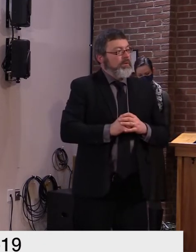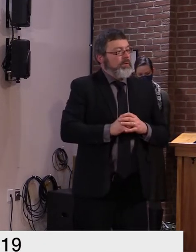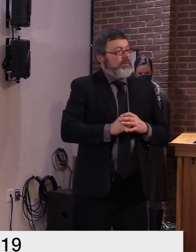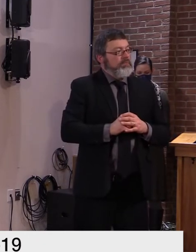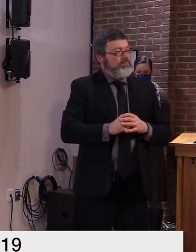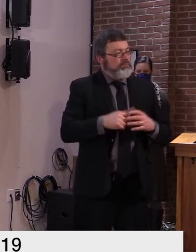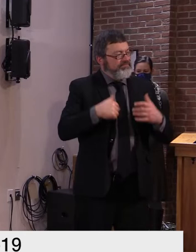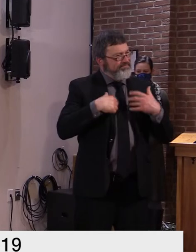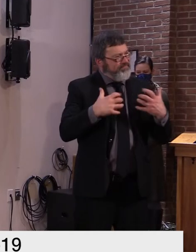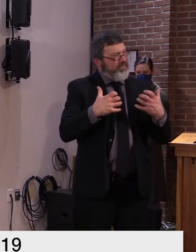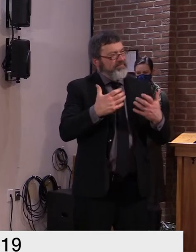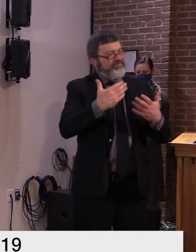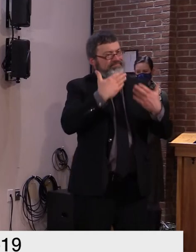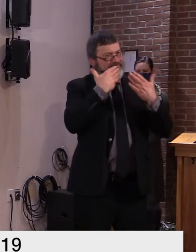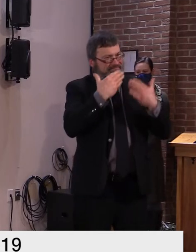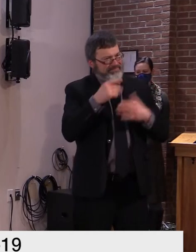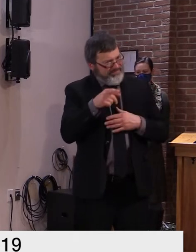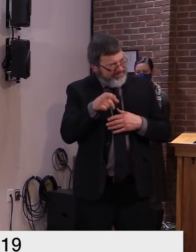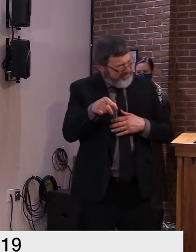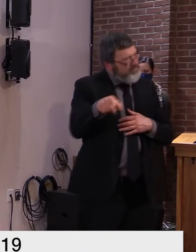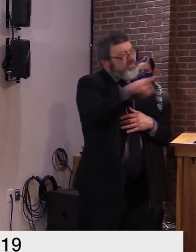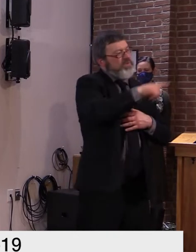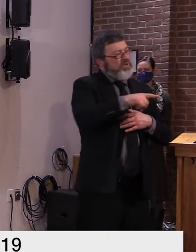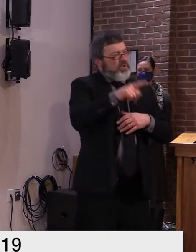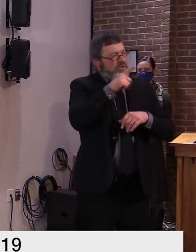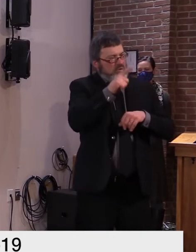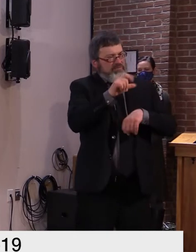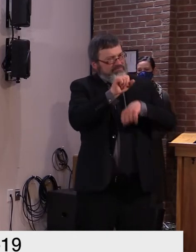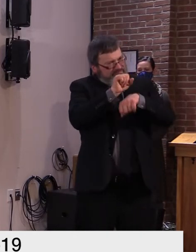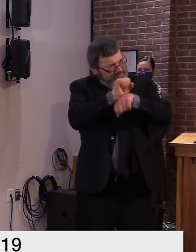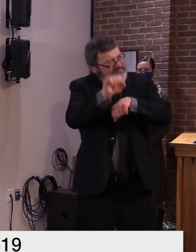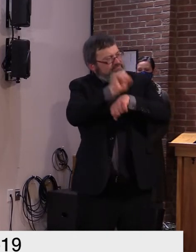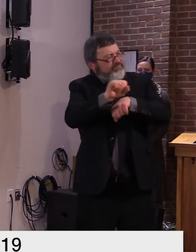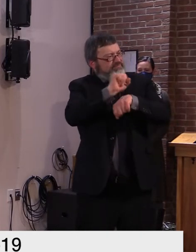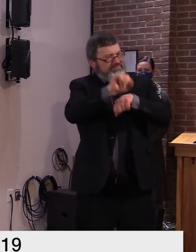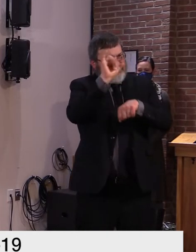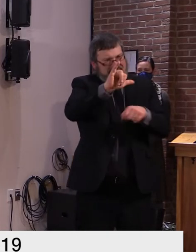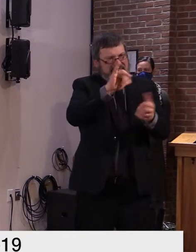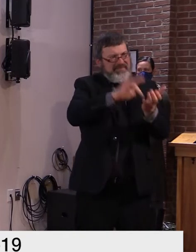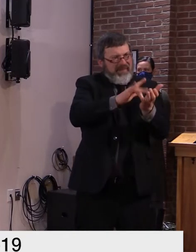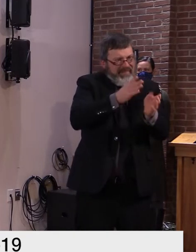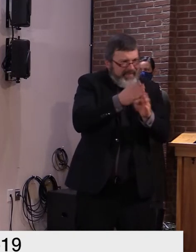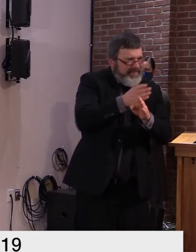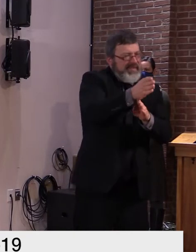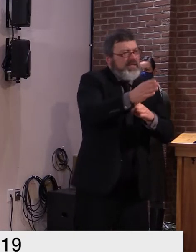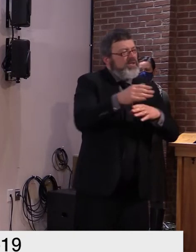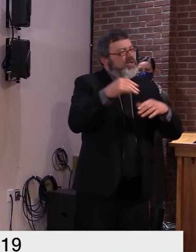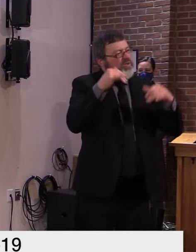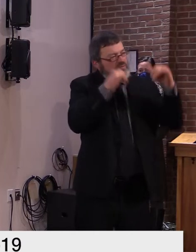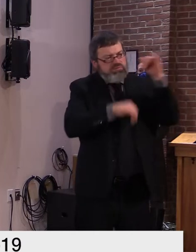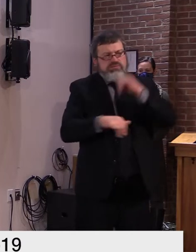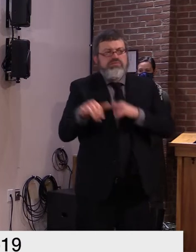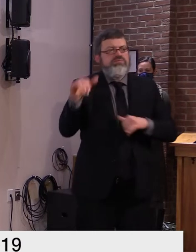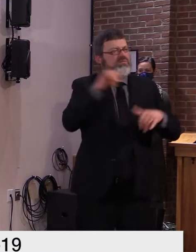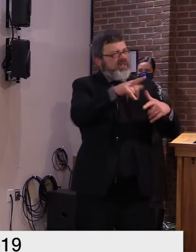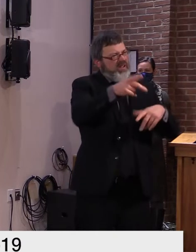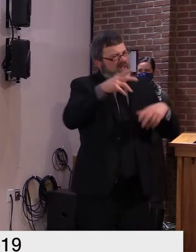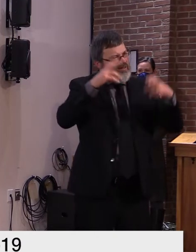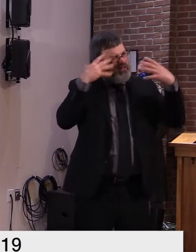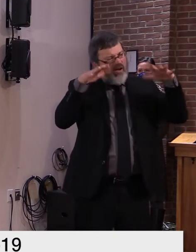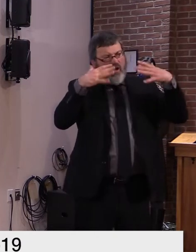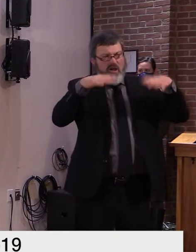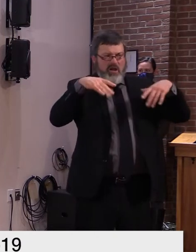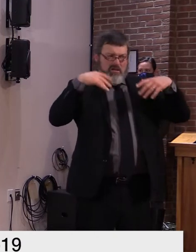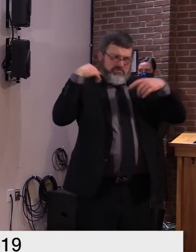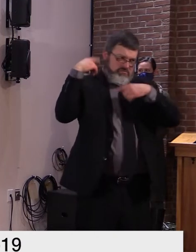high quality compassionate care and support for the people of our state in